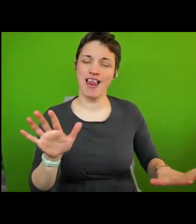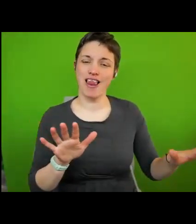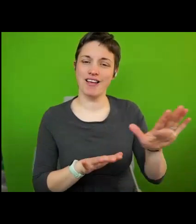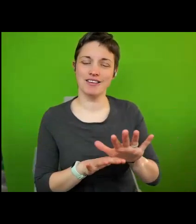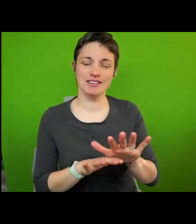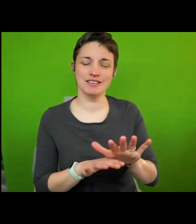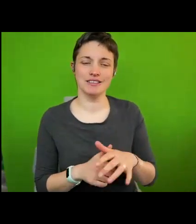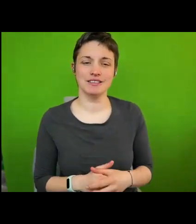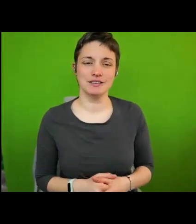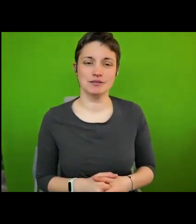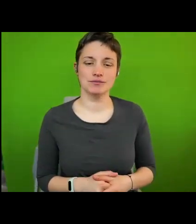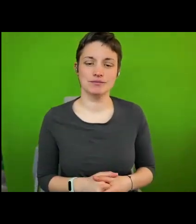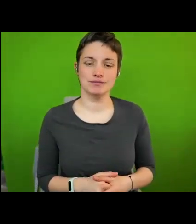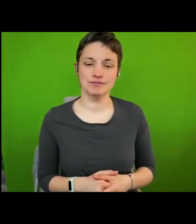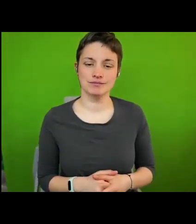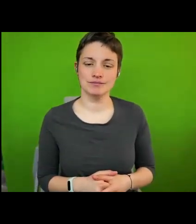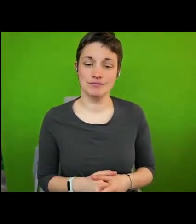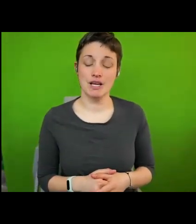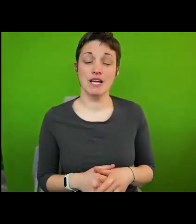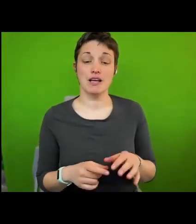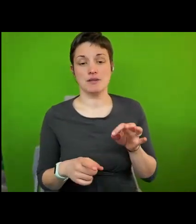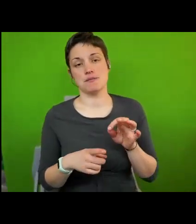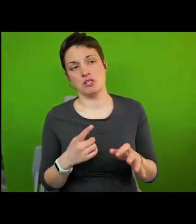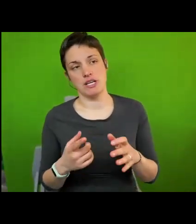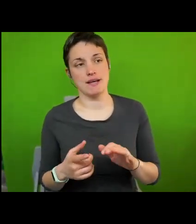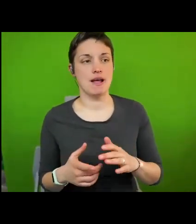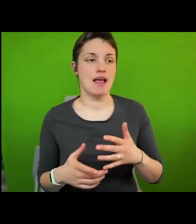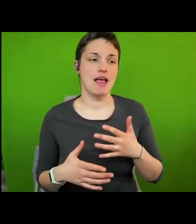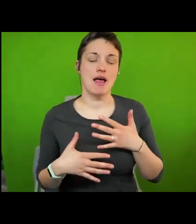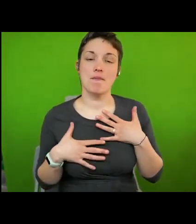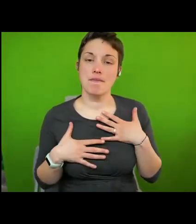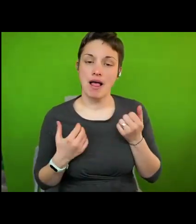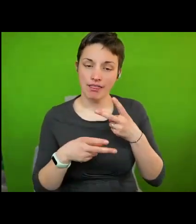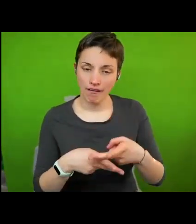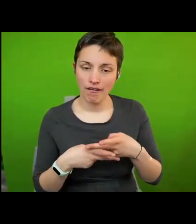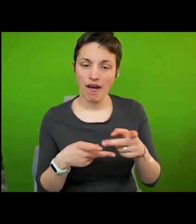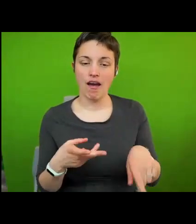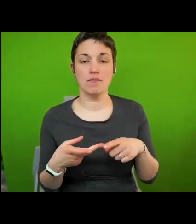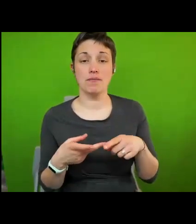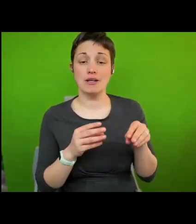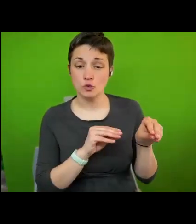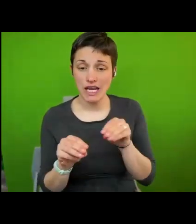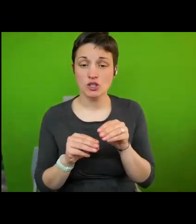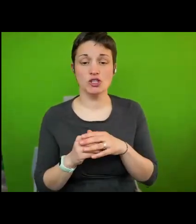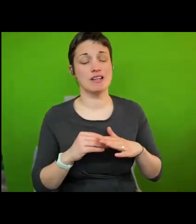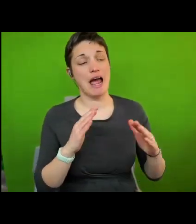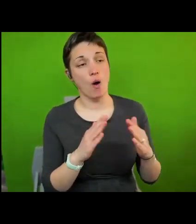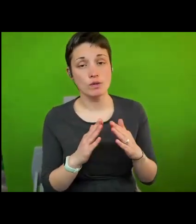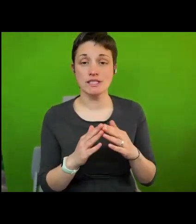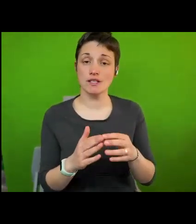and necessarily healthcare education housing water supply environment cultural participation